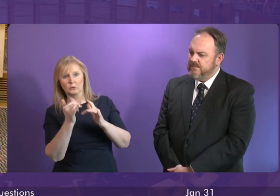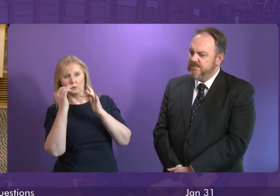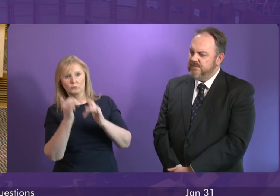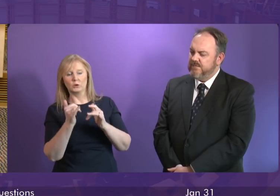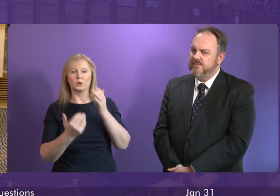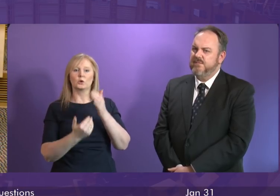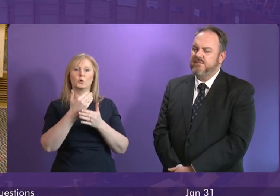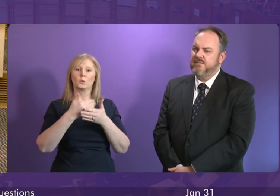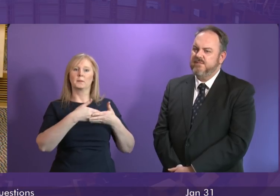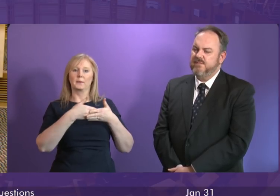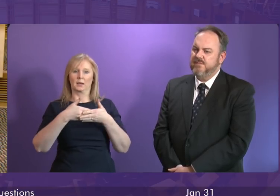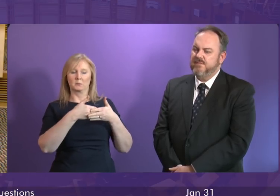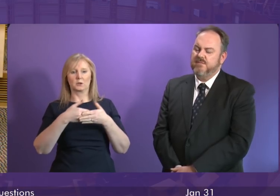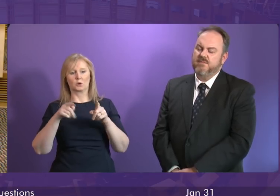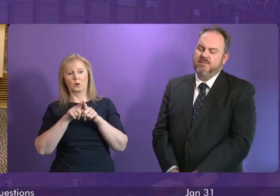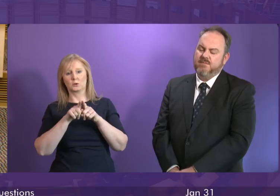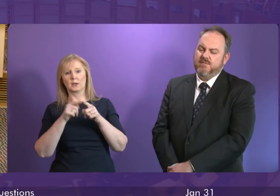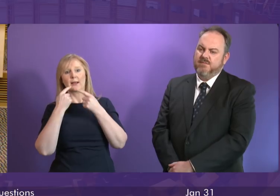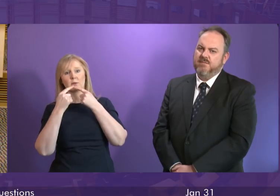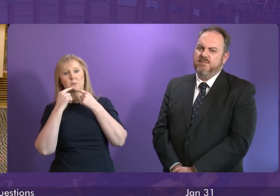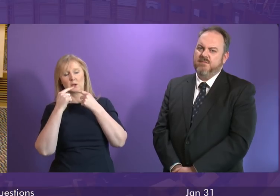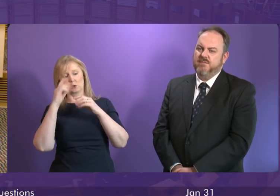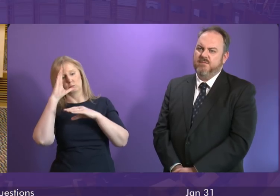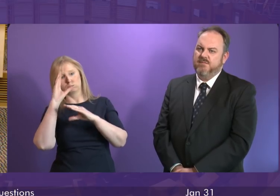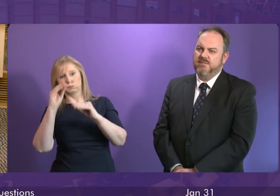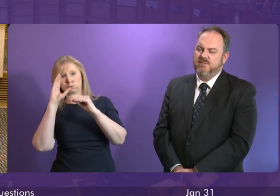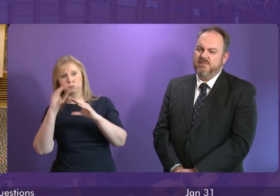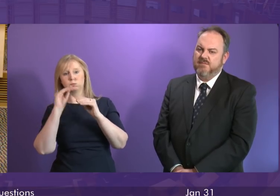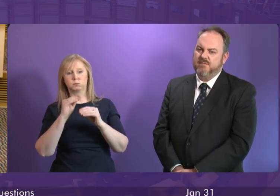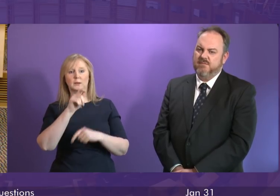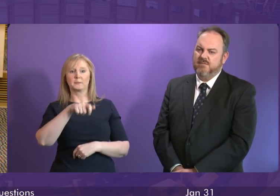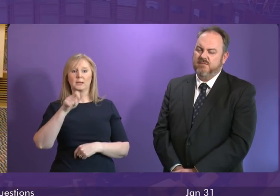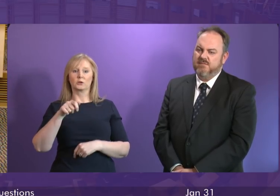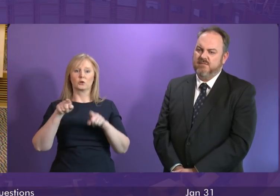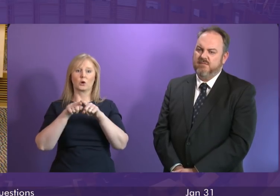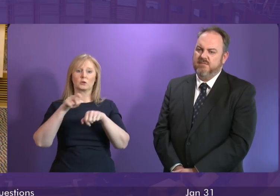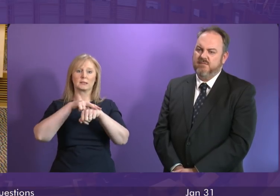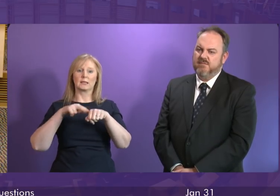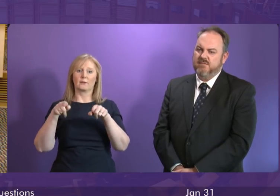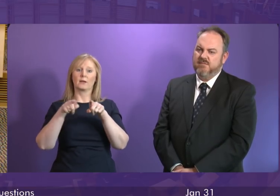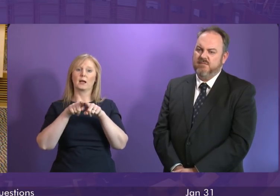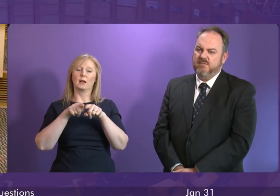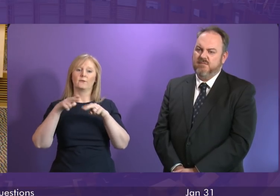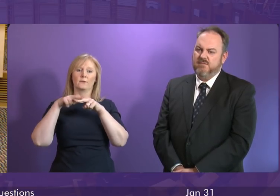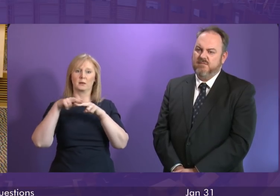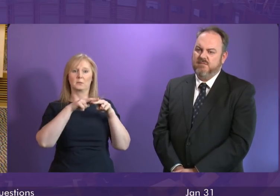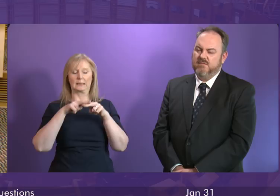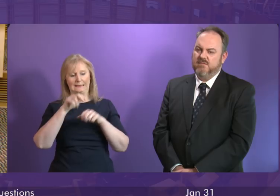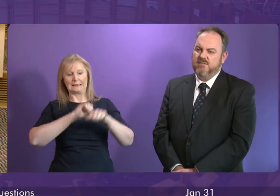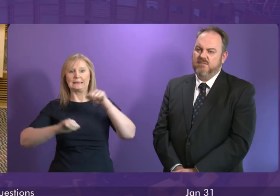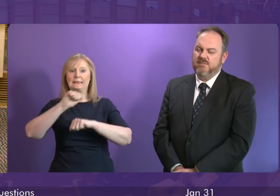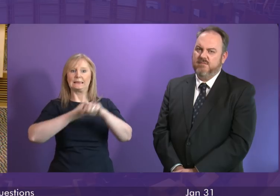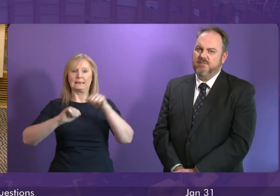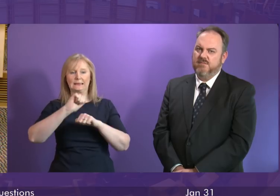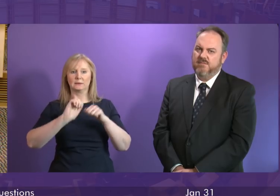the newborn children and providing information to patients, families and staff. Enhanced cleaning schedules have been